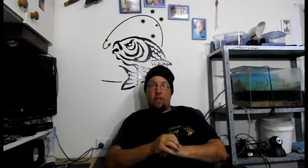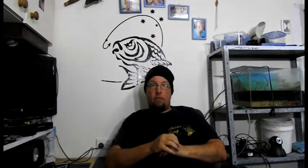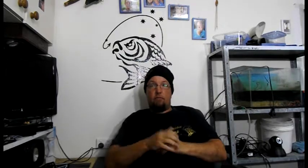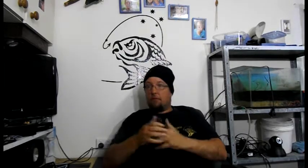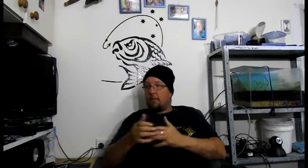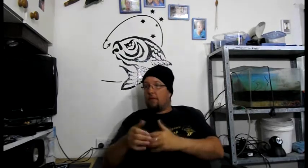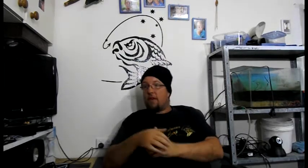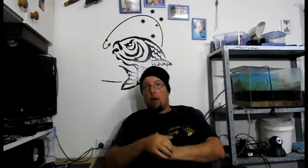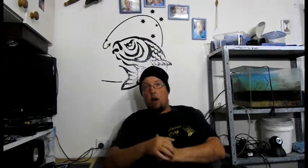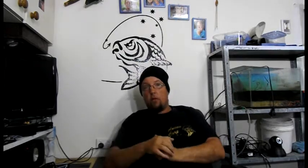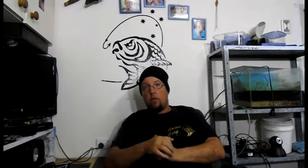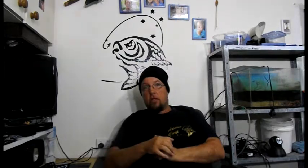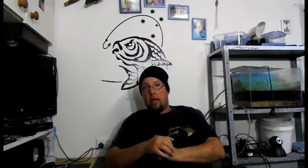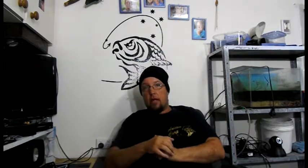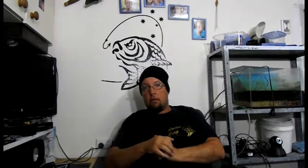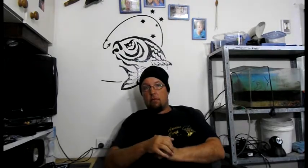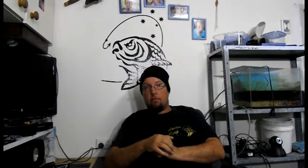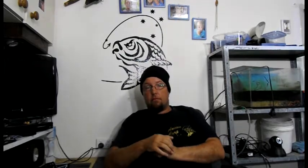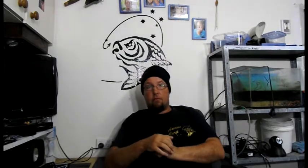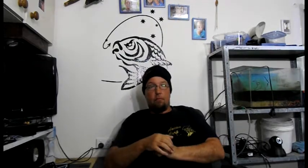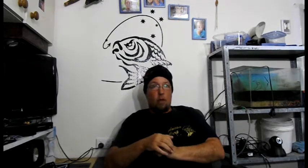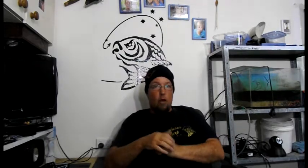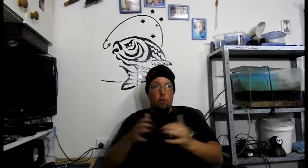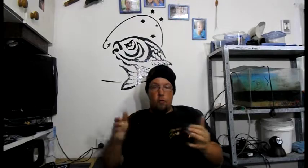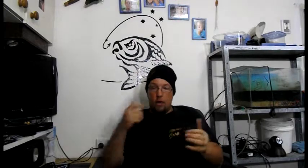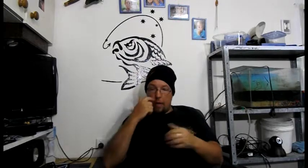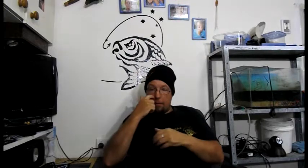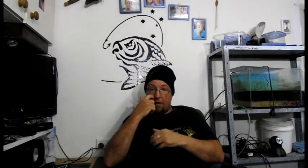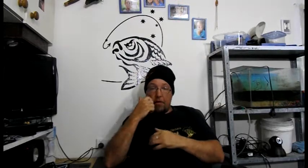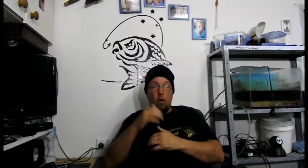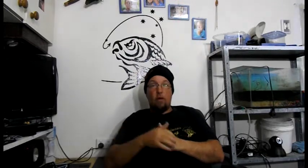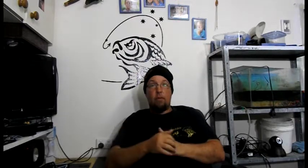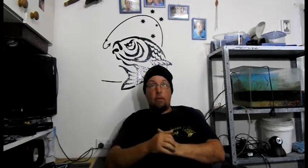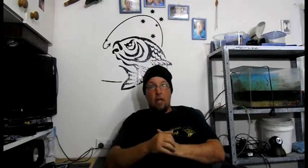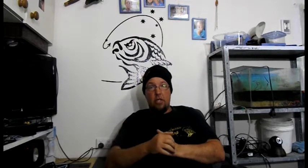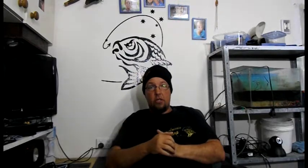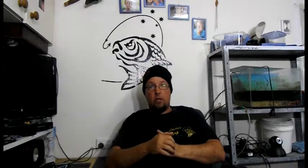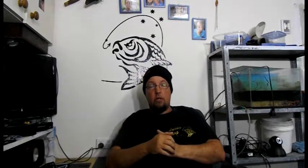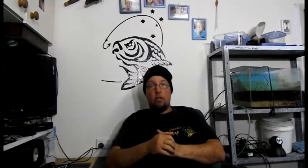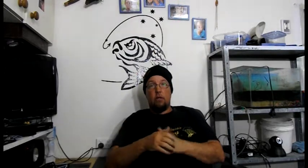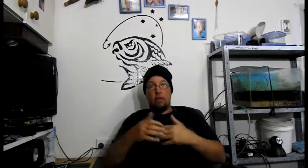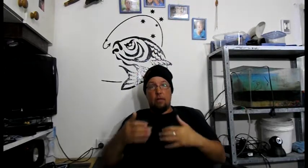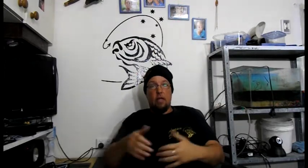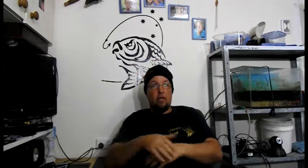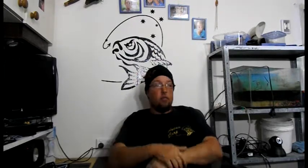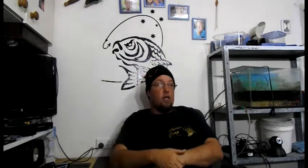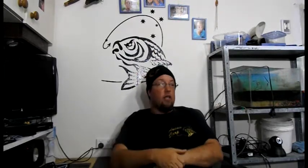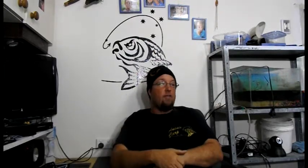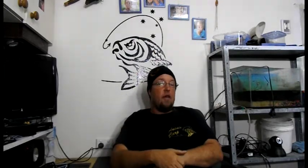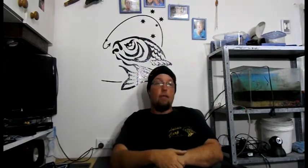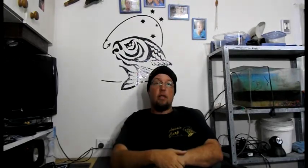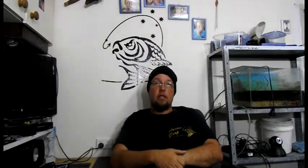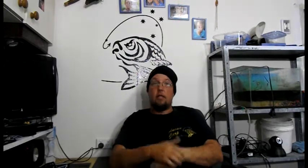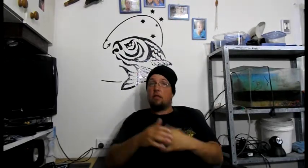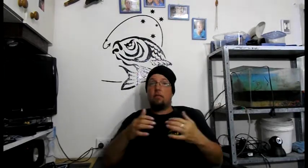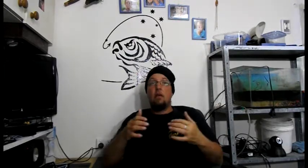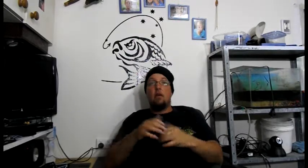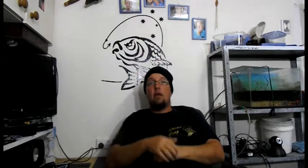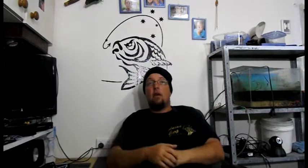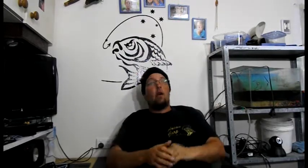some of our homeless and below the poverty line population? Some of those struggling families and things like that. I